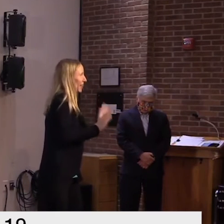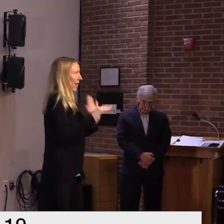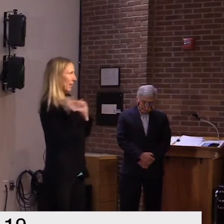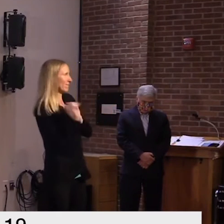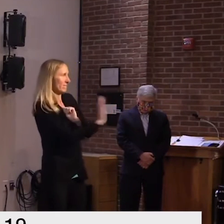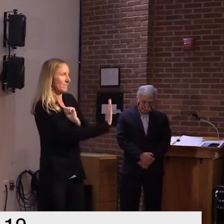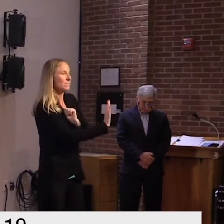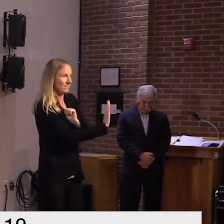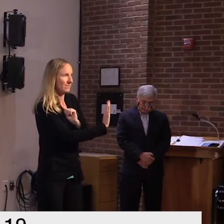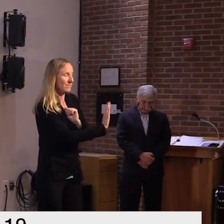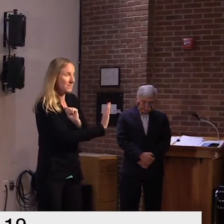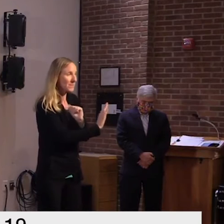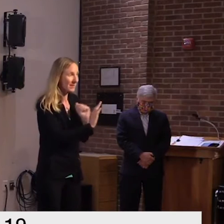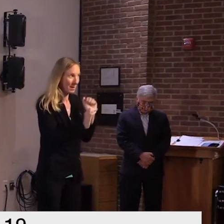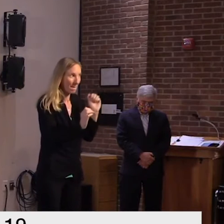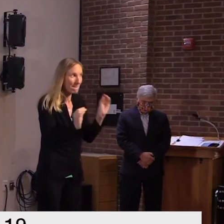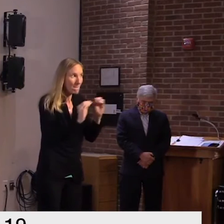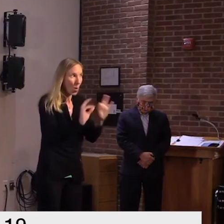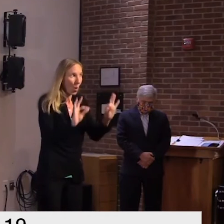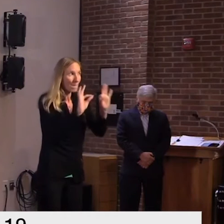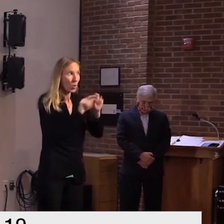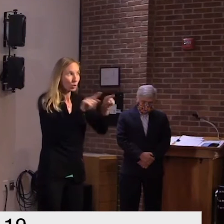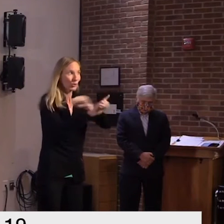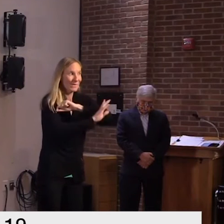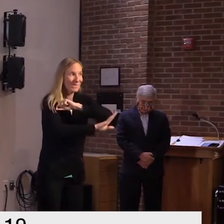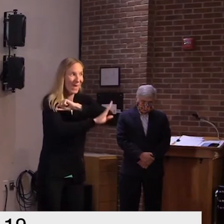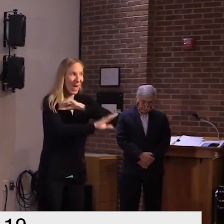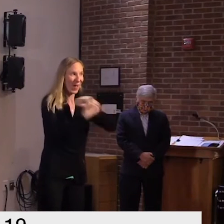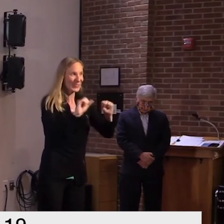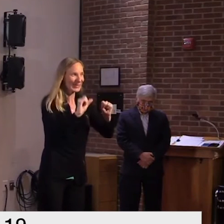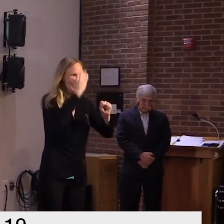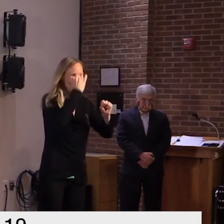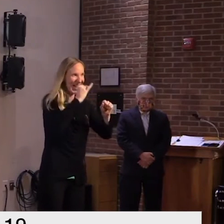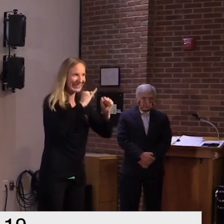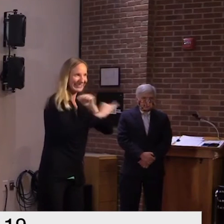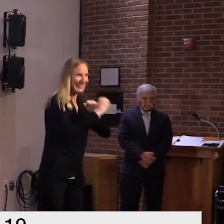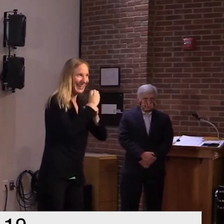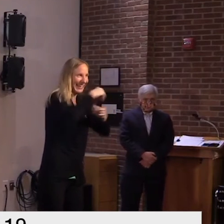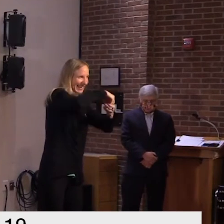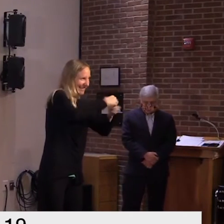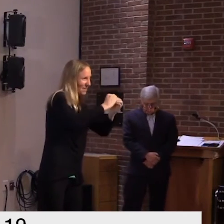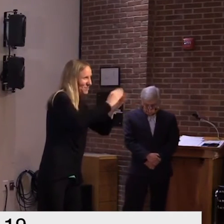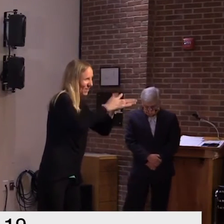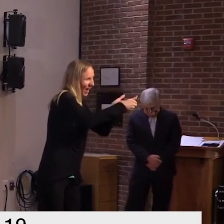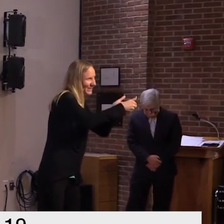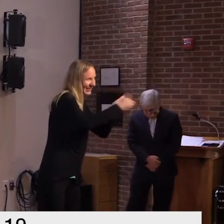fall and the winter when of course we begin to move activities into the indoor settings